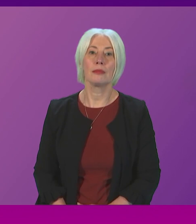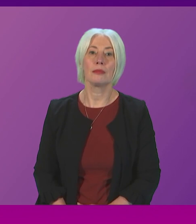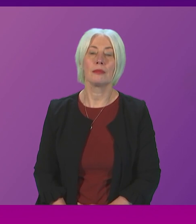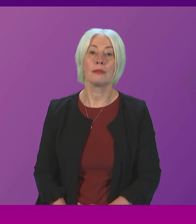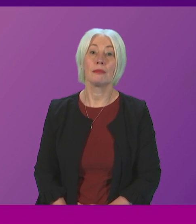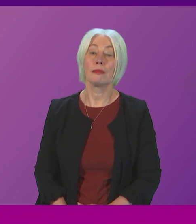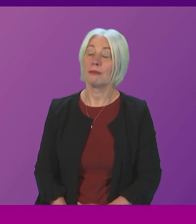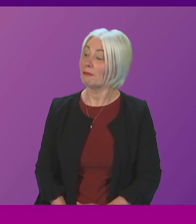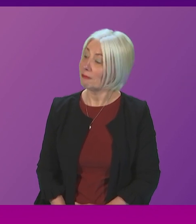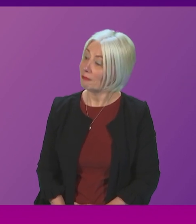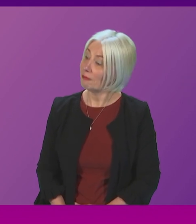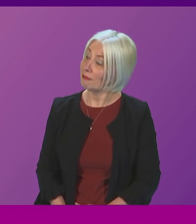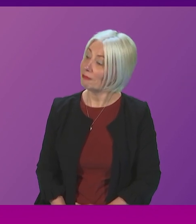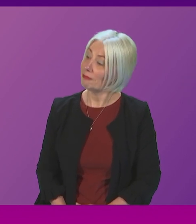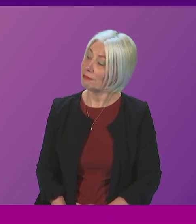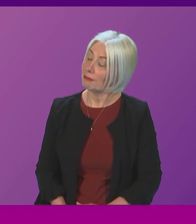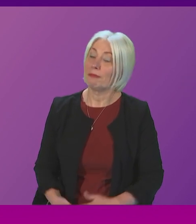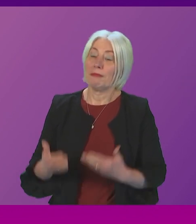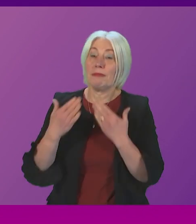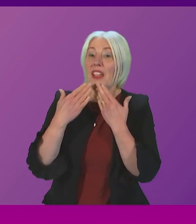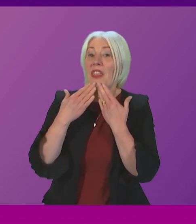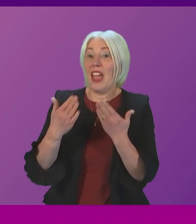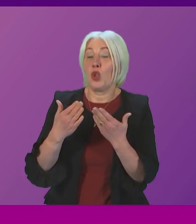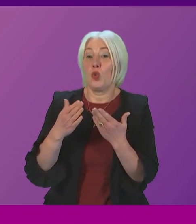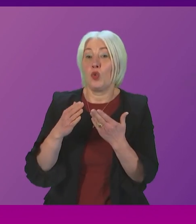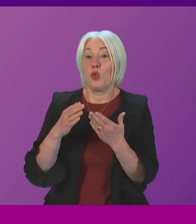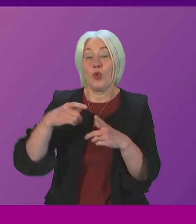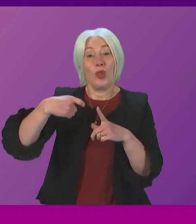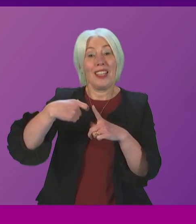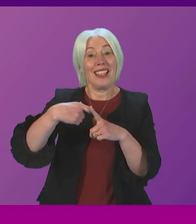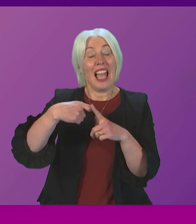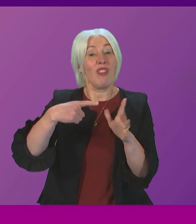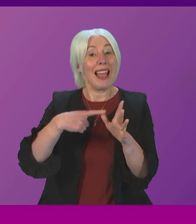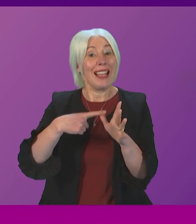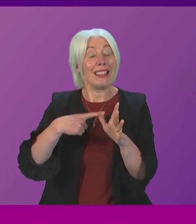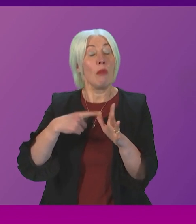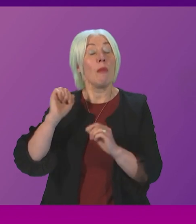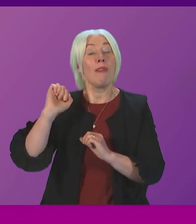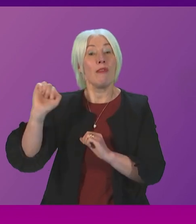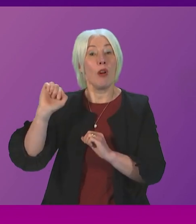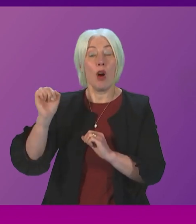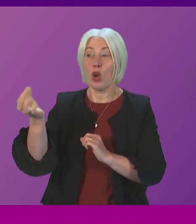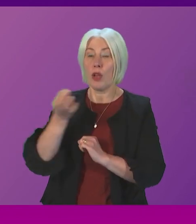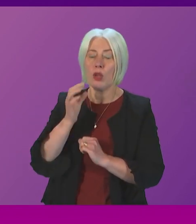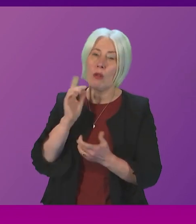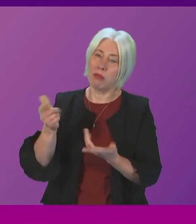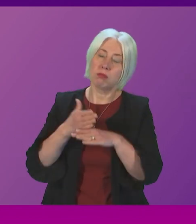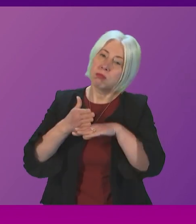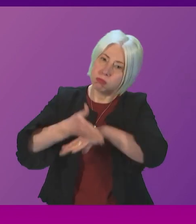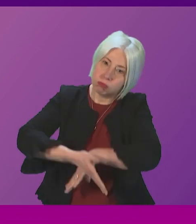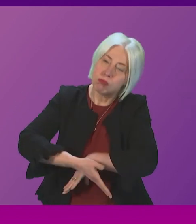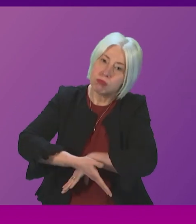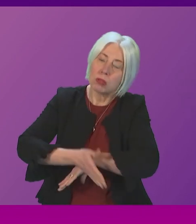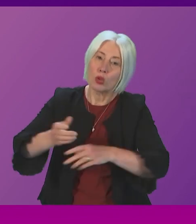first minister can I thank Karen Adam for the question and can I recognise the incredible work that she has done